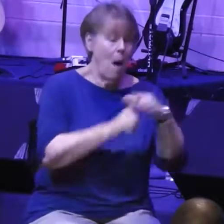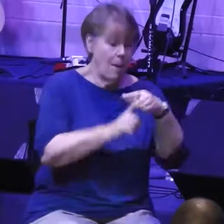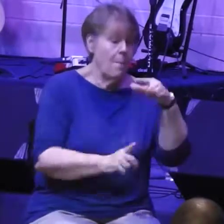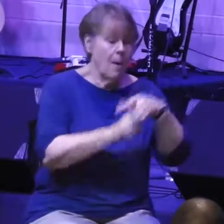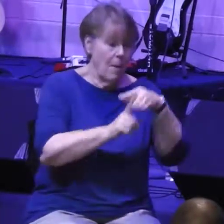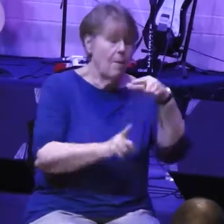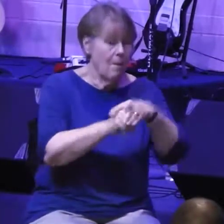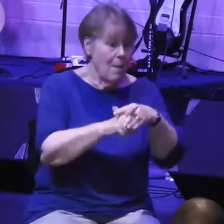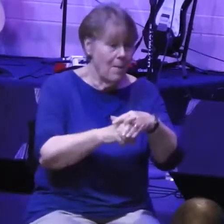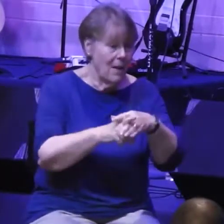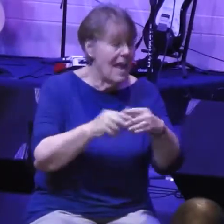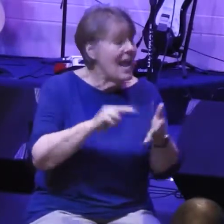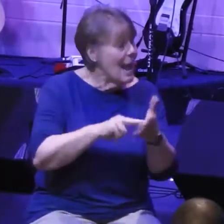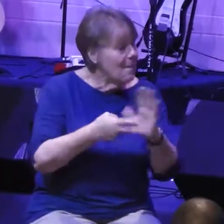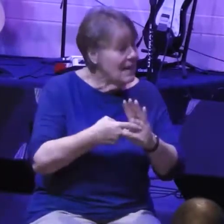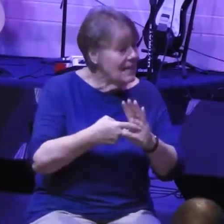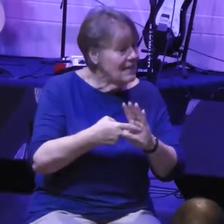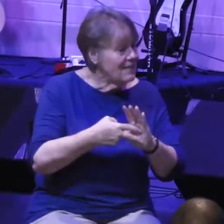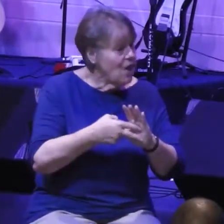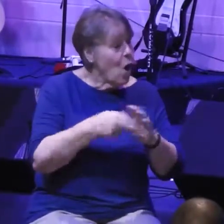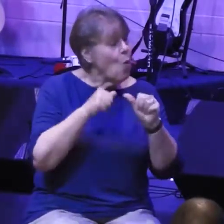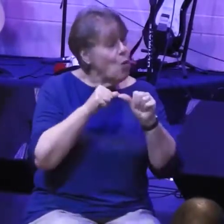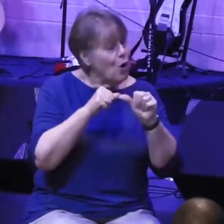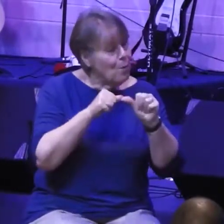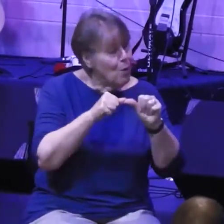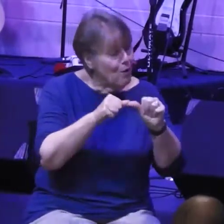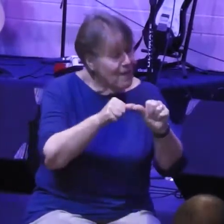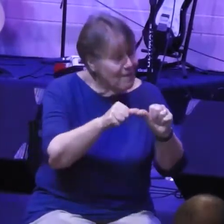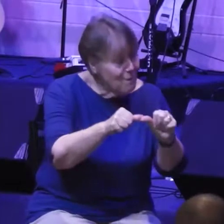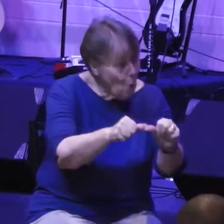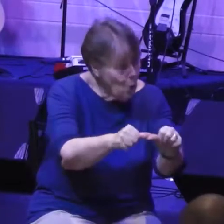forward. It doesn't mean we've failed.